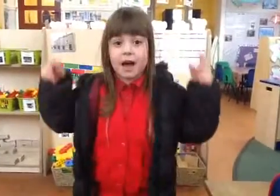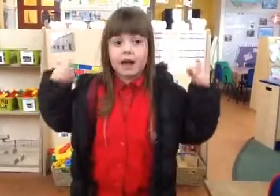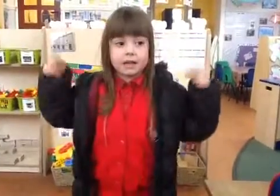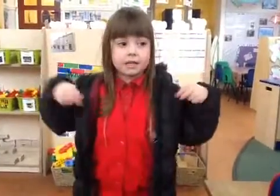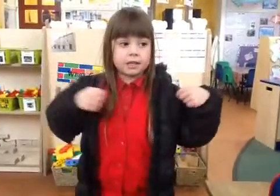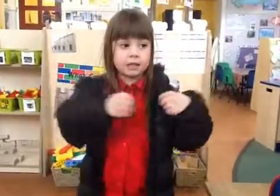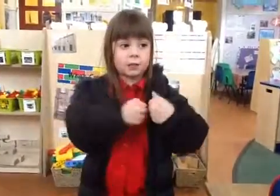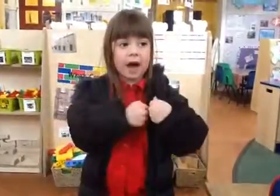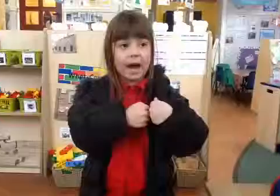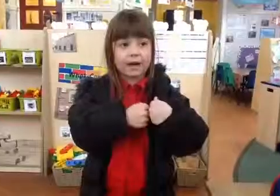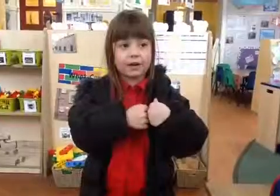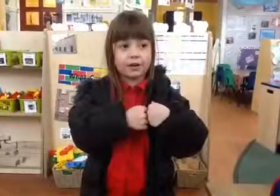swank.